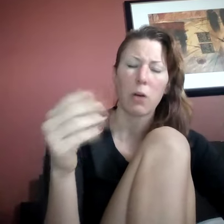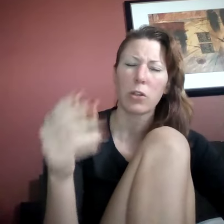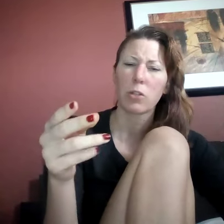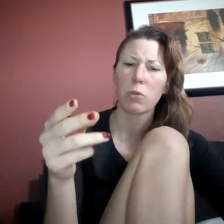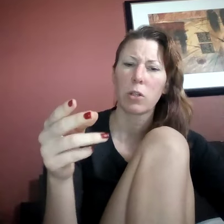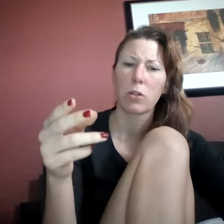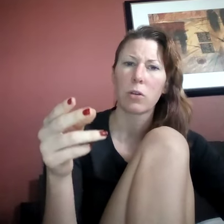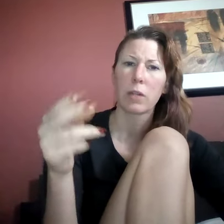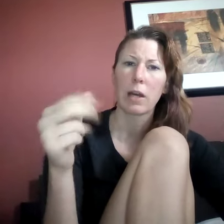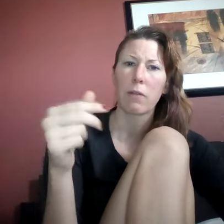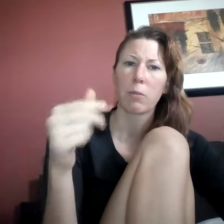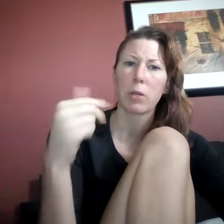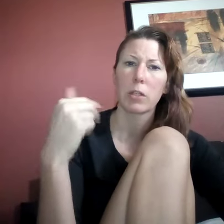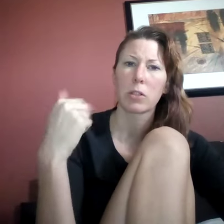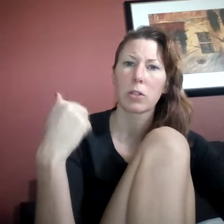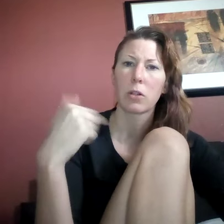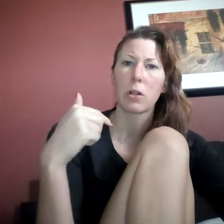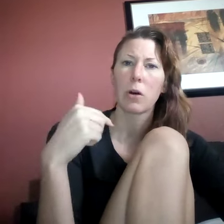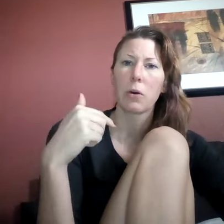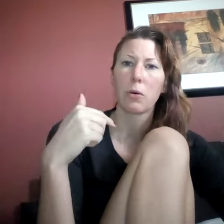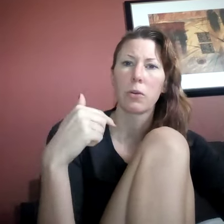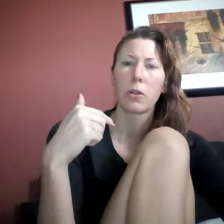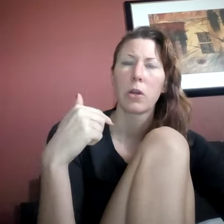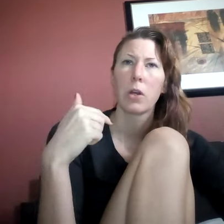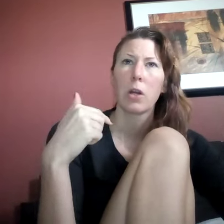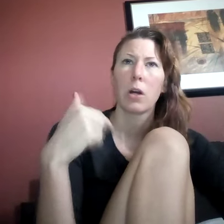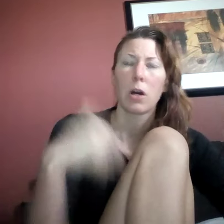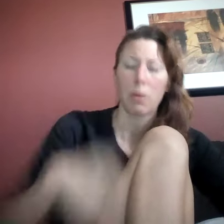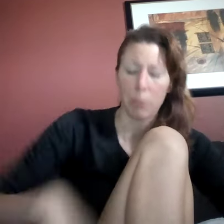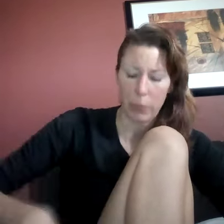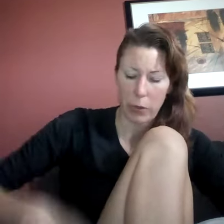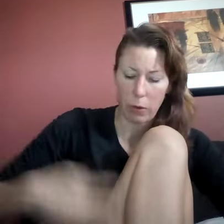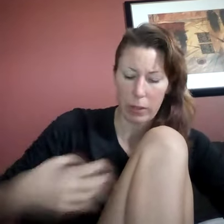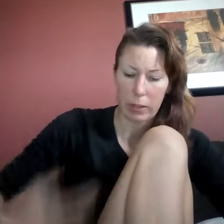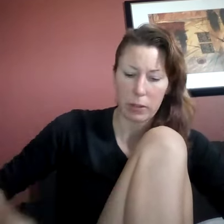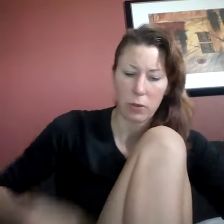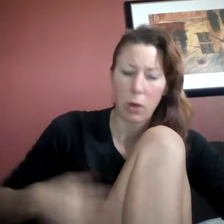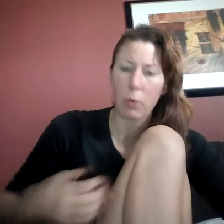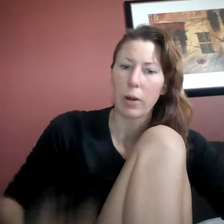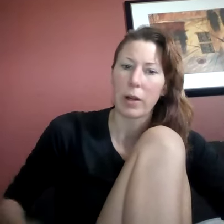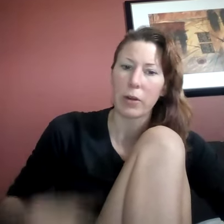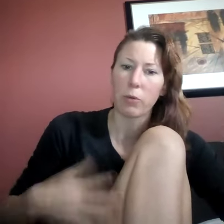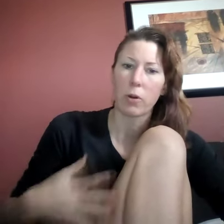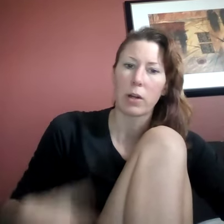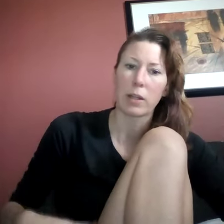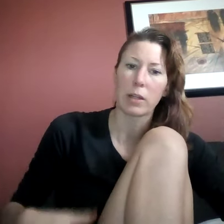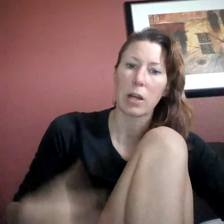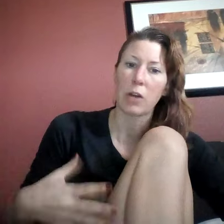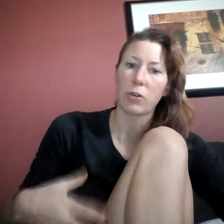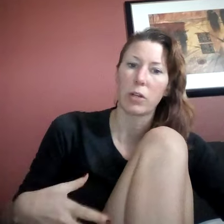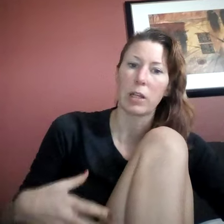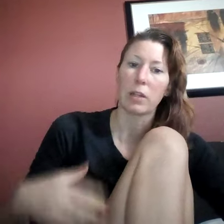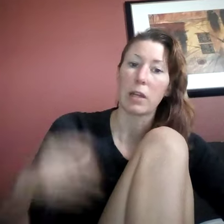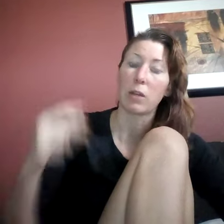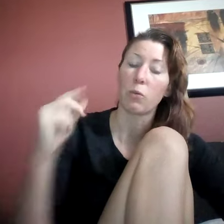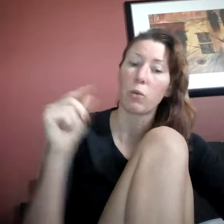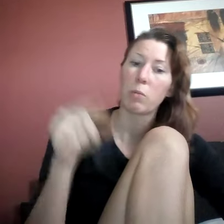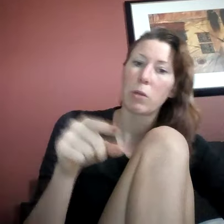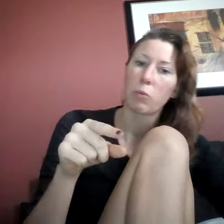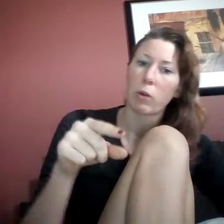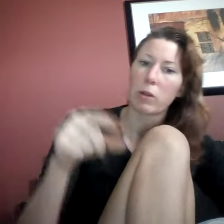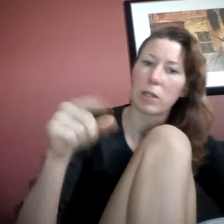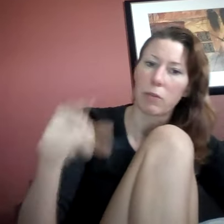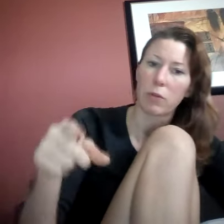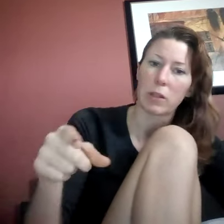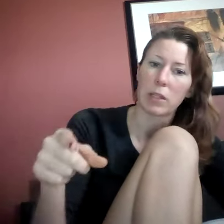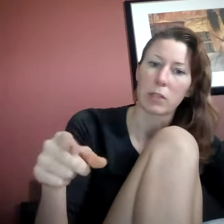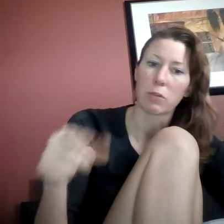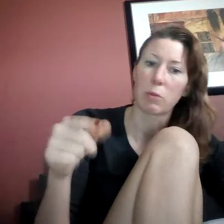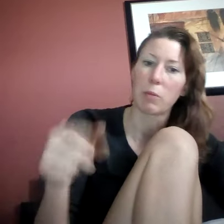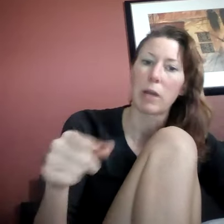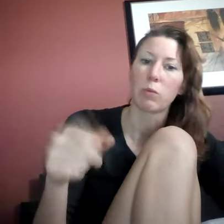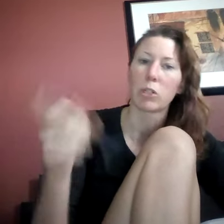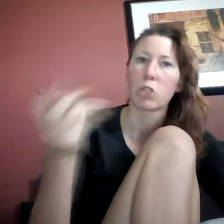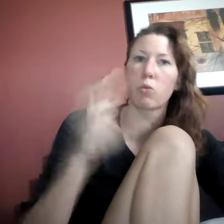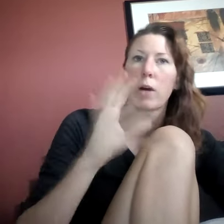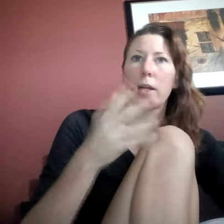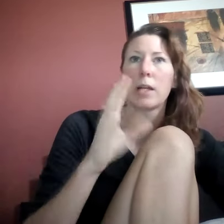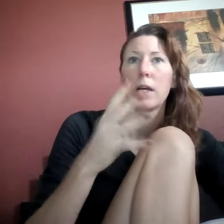also want to note that everybody is clothed, um, though I think they're not wearing underwear or anything underneath. And the women wear different things from the men, which is why it